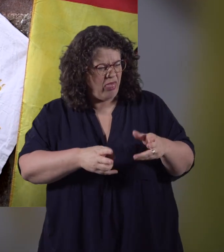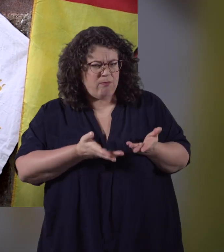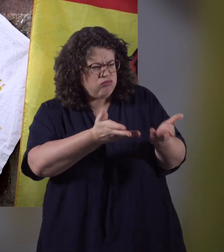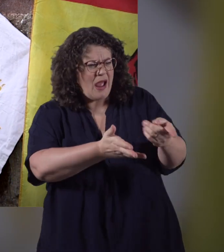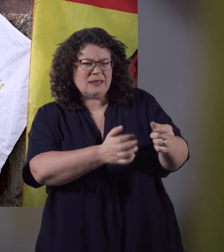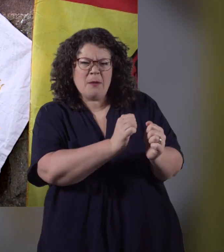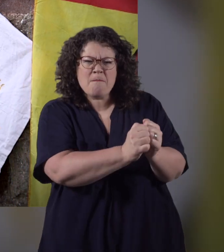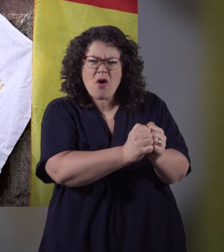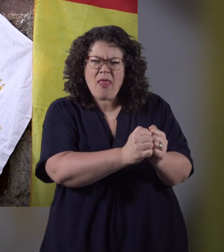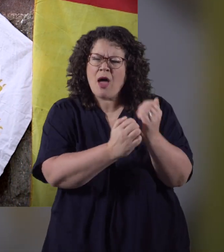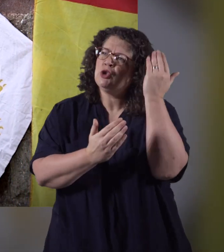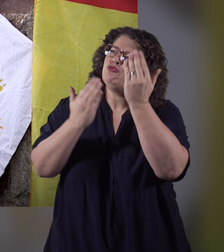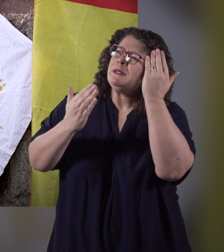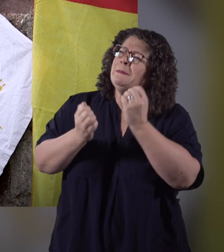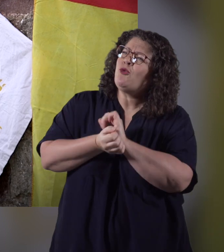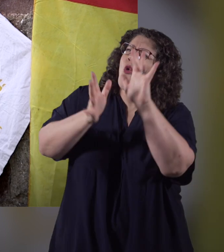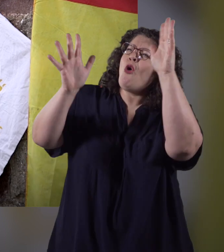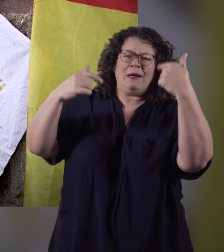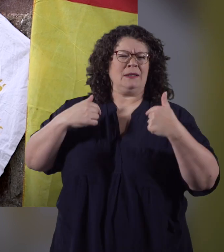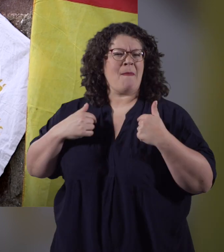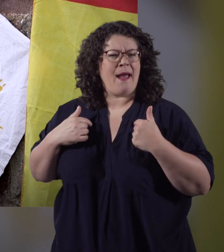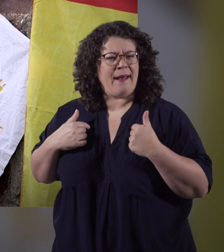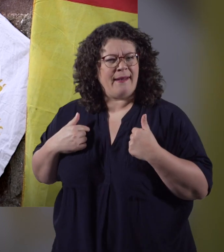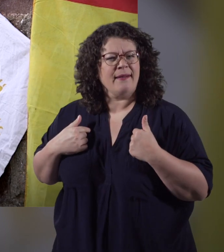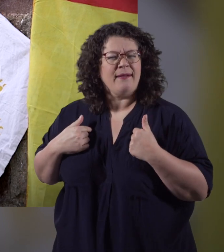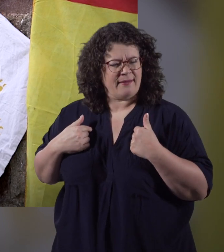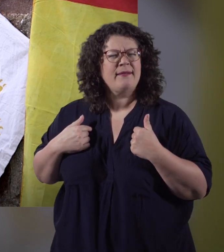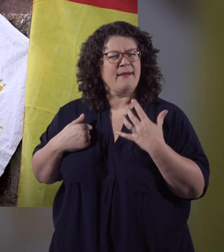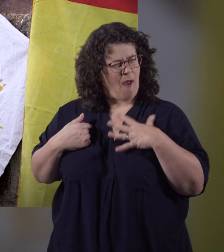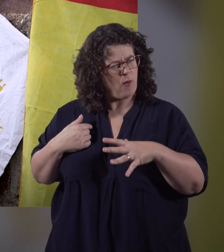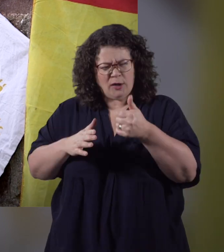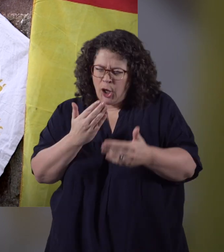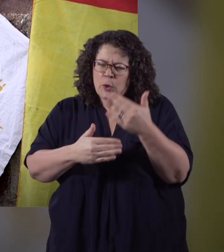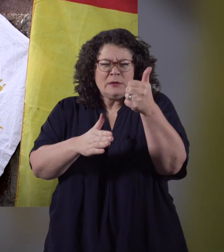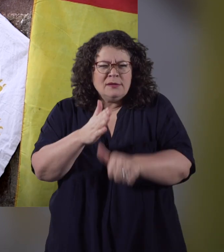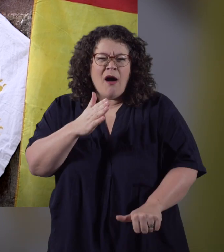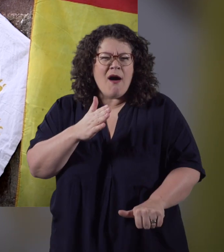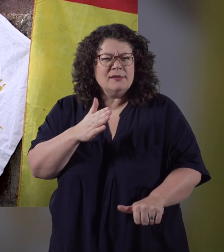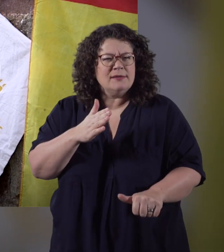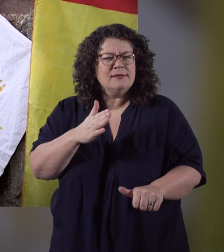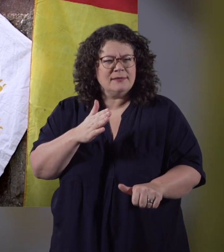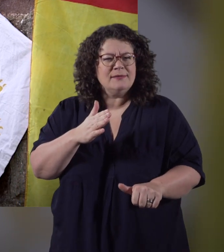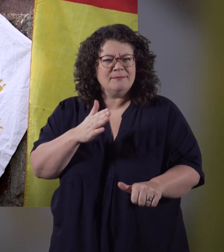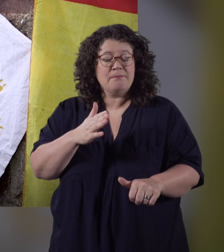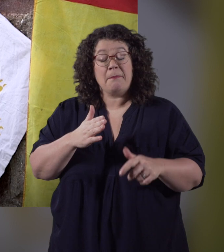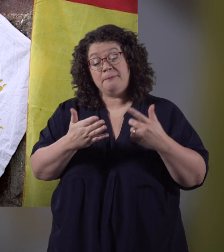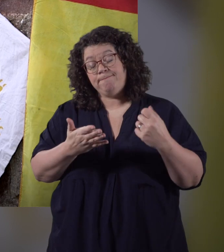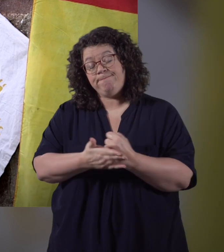prize and dreams of glory mine as I fought for a new dawn under Owain's rule. But alas,